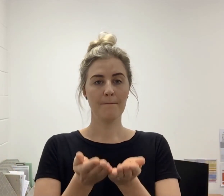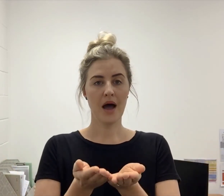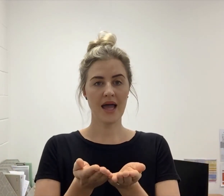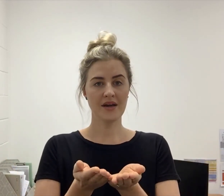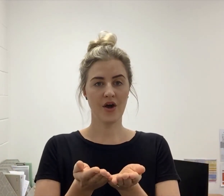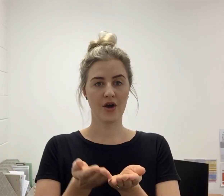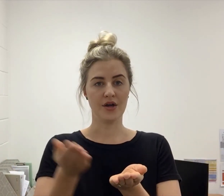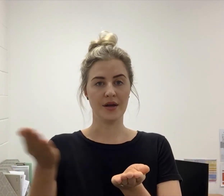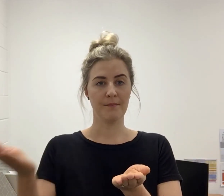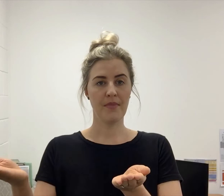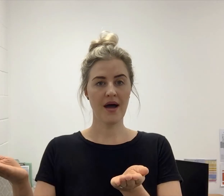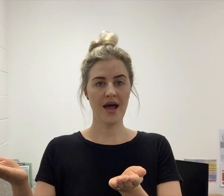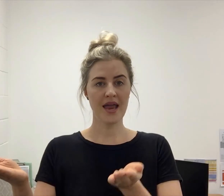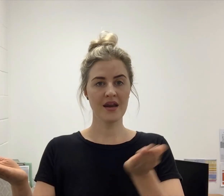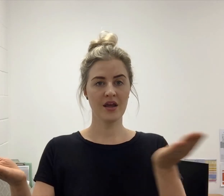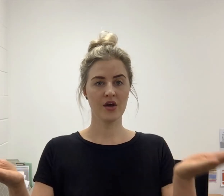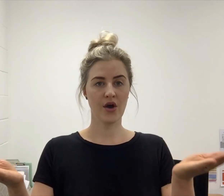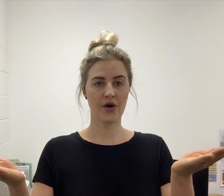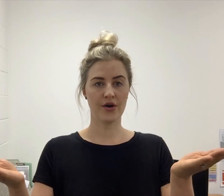Pine cone, pine cone.